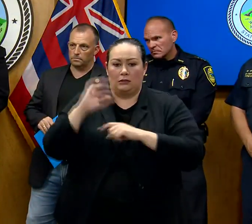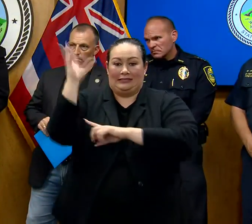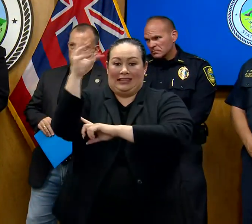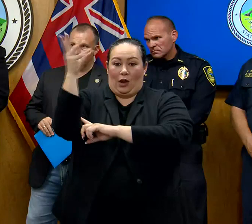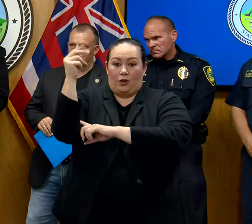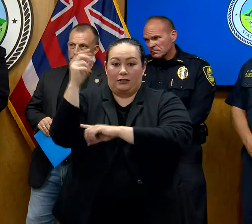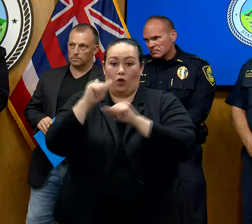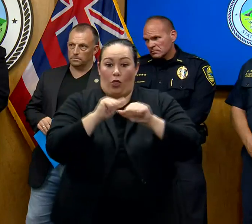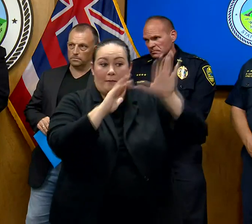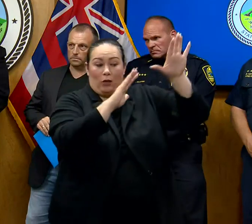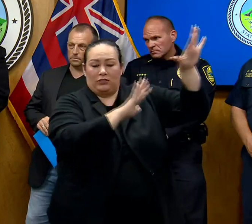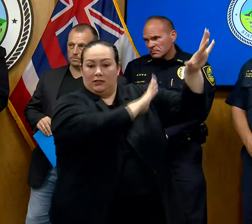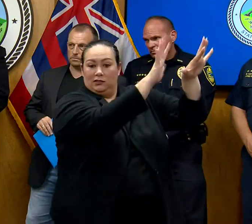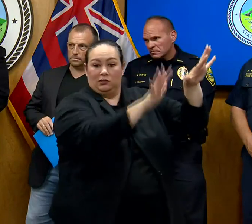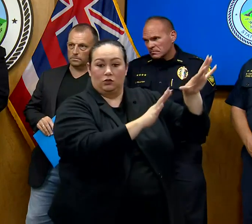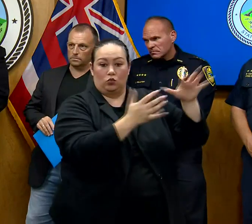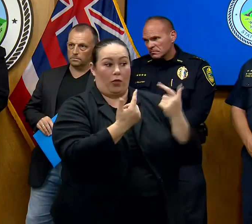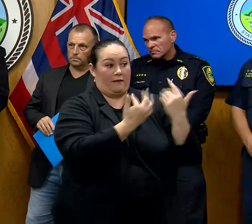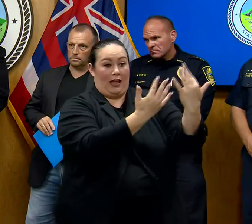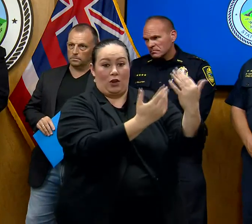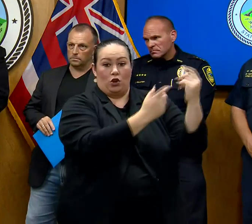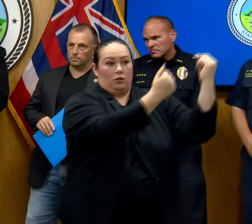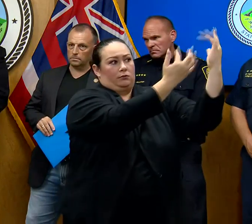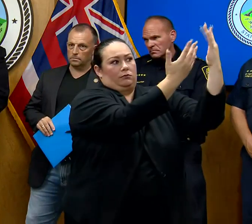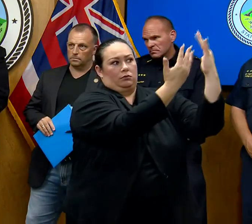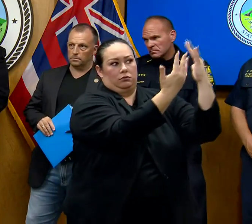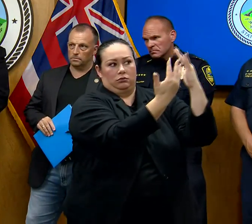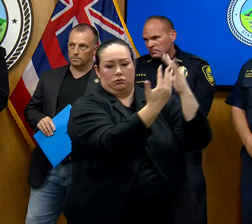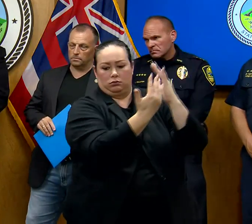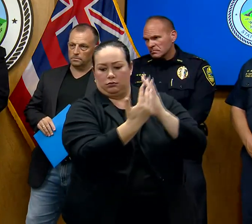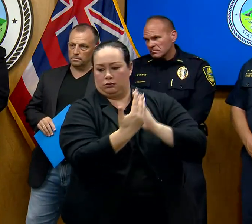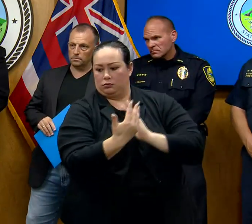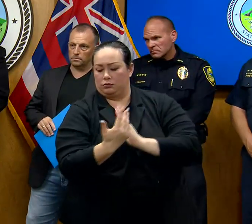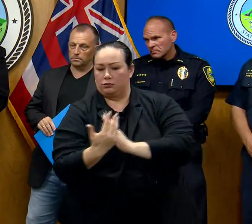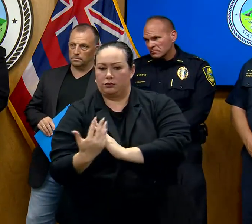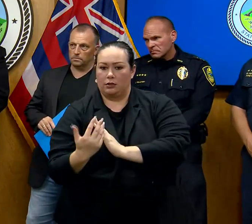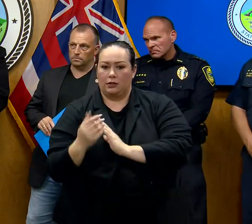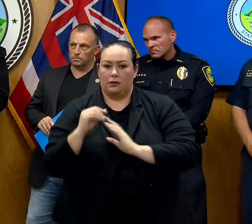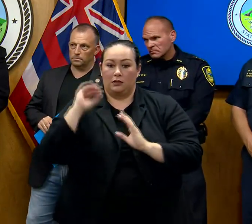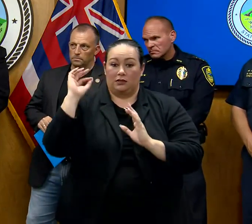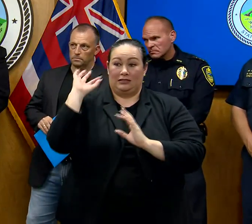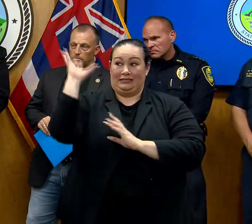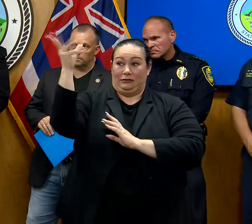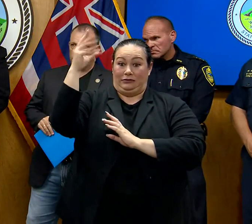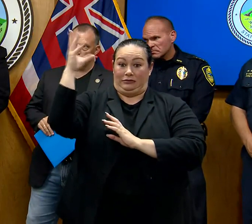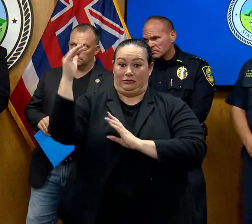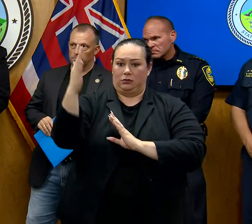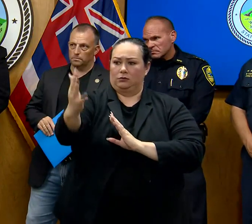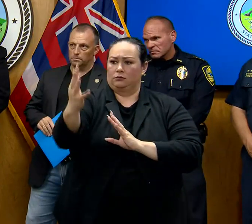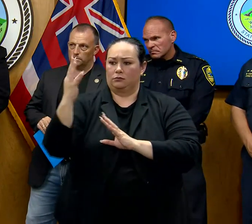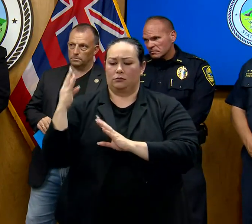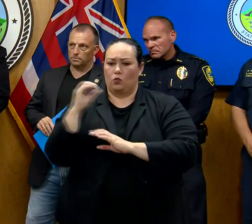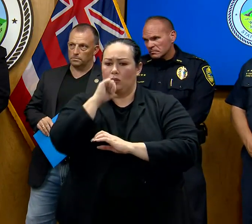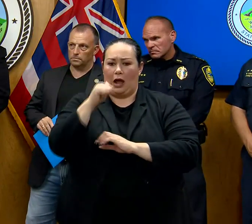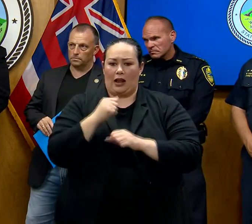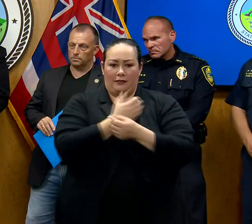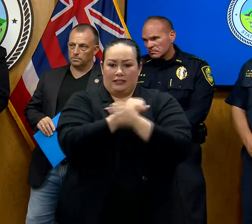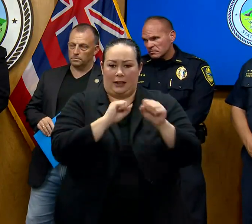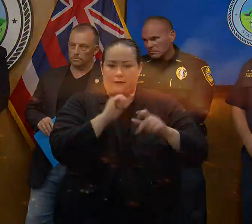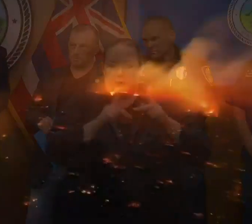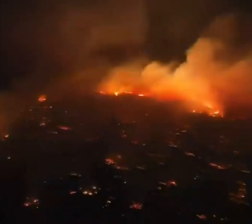mountainside where the fire was spreading down. So even if we sounded the siren it would not have saved those people on the